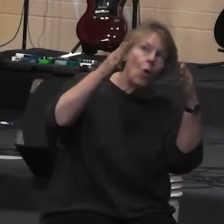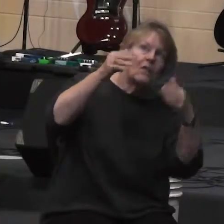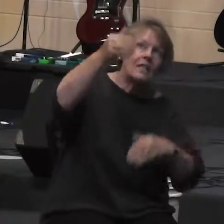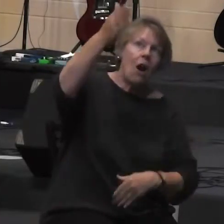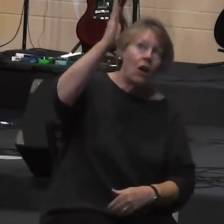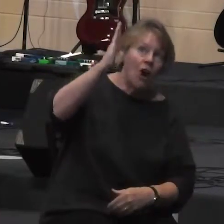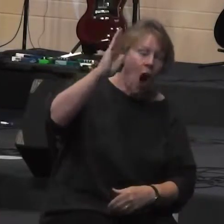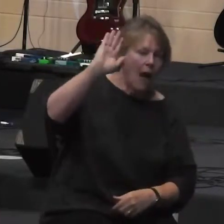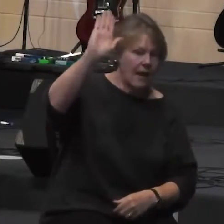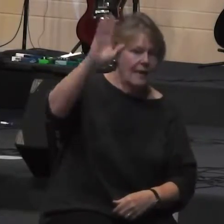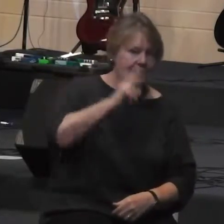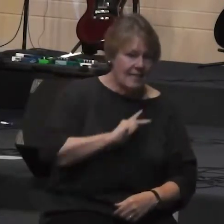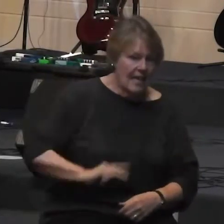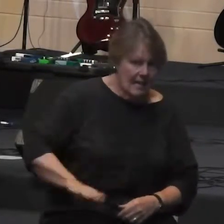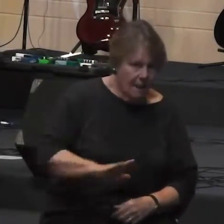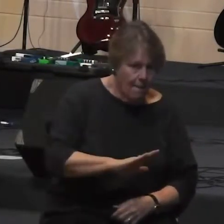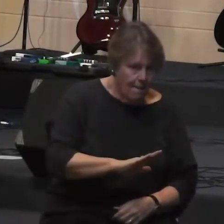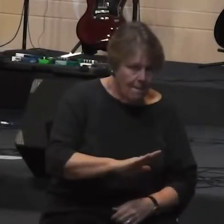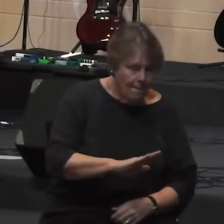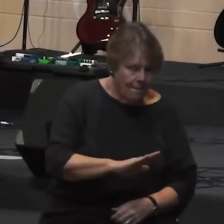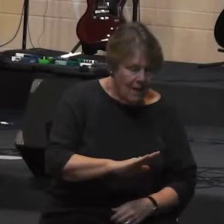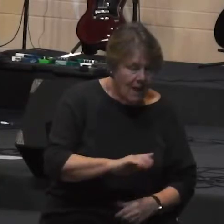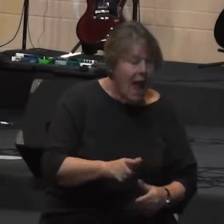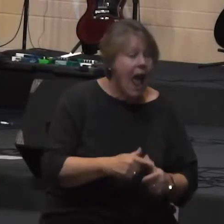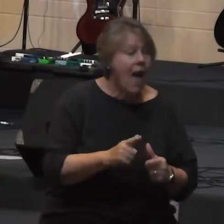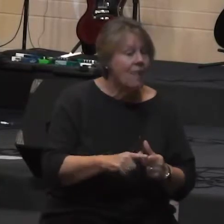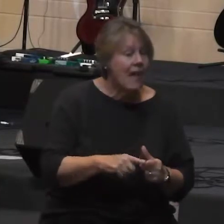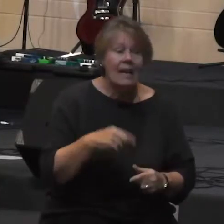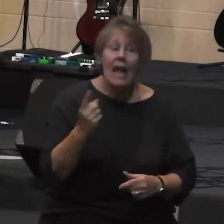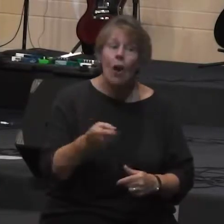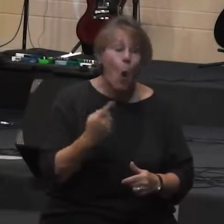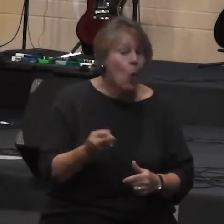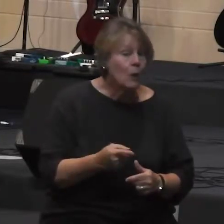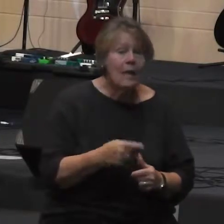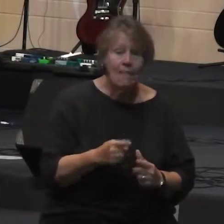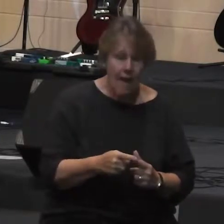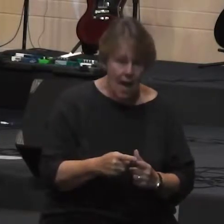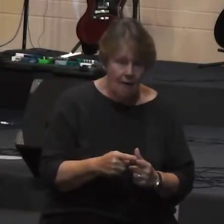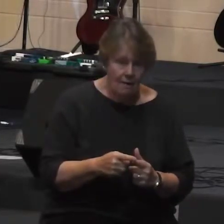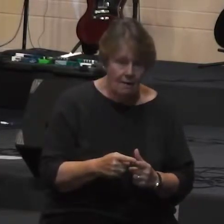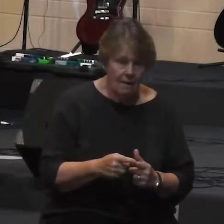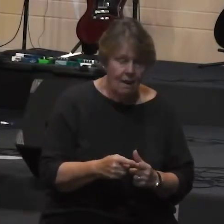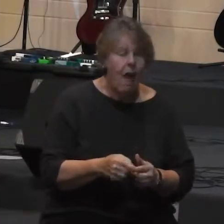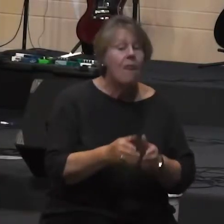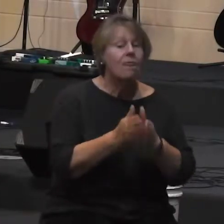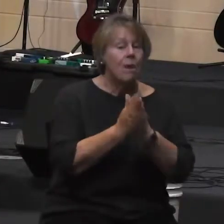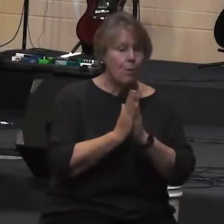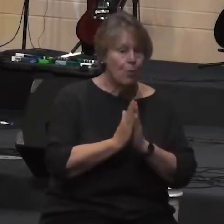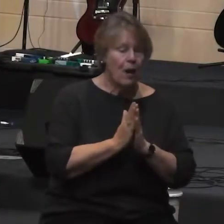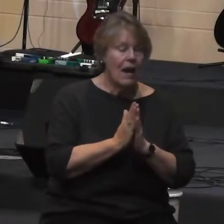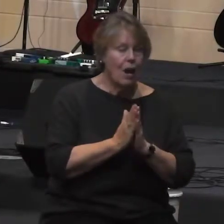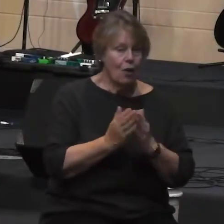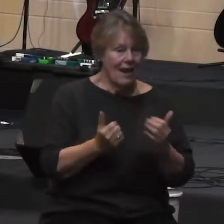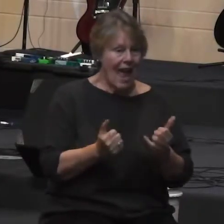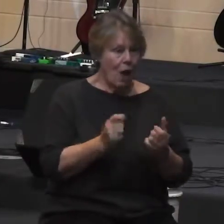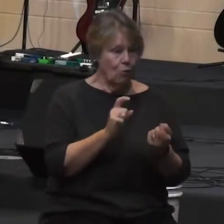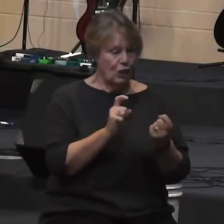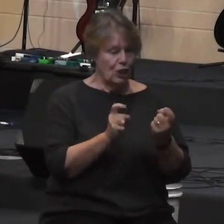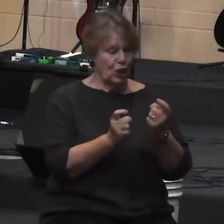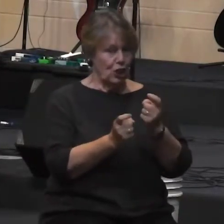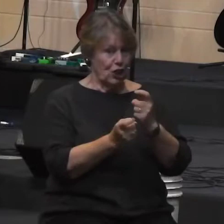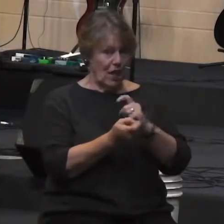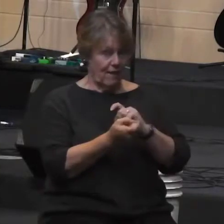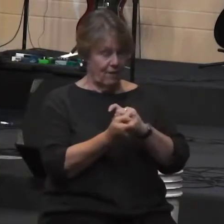kingdom. And then, and only then, it seems, the prayer says, we now shift our focus